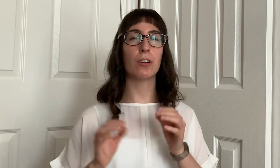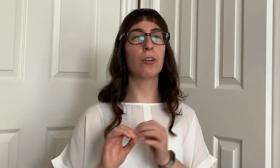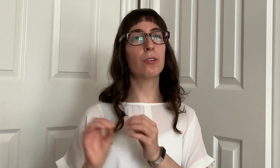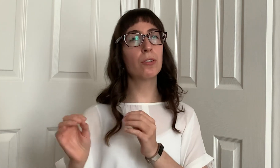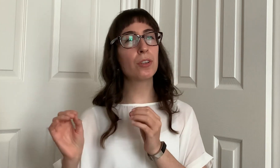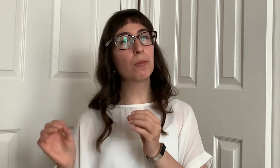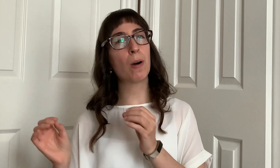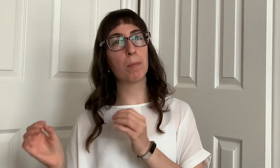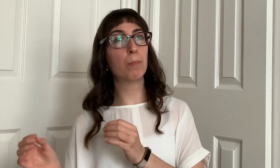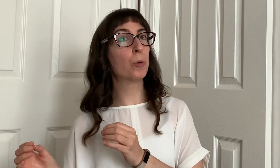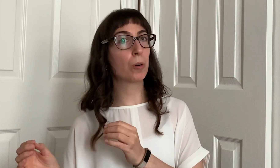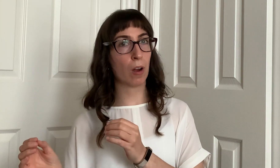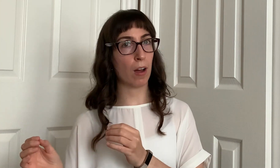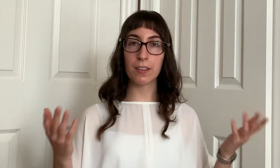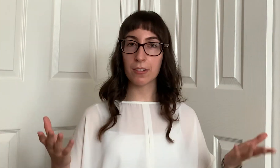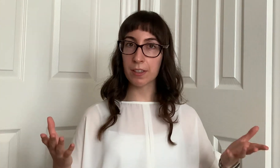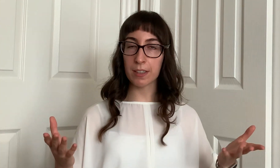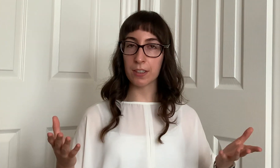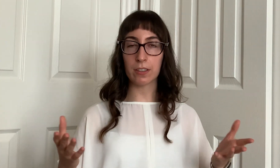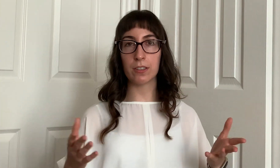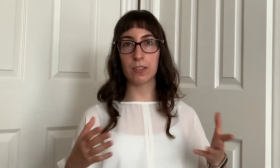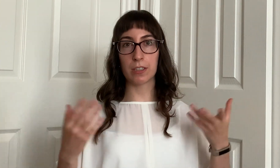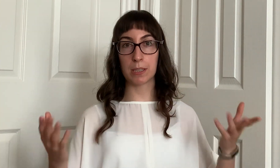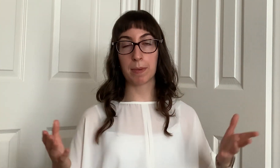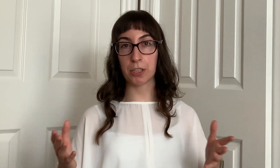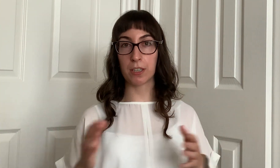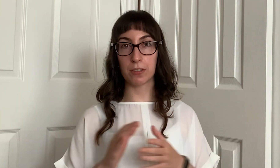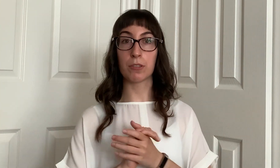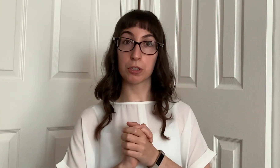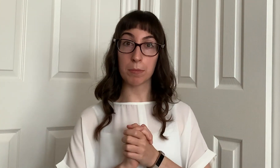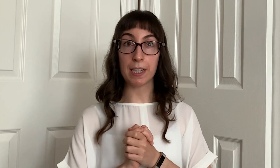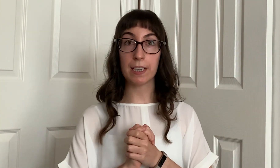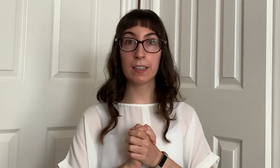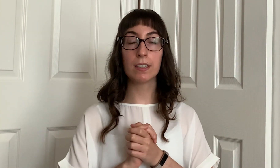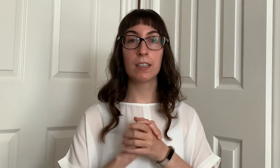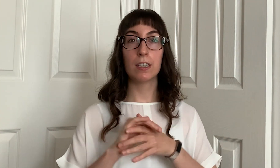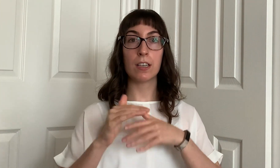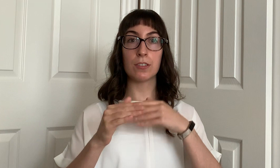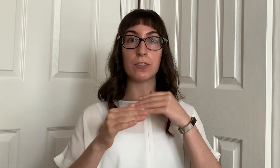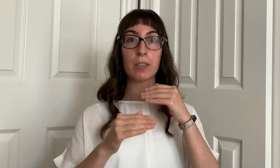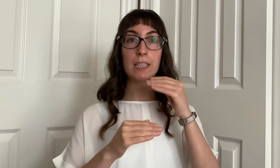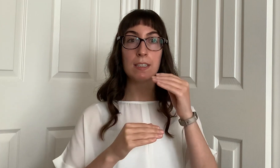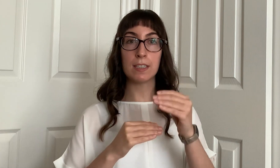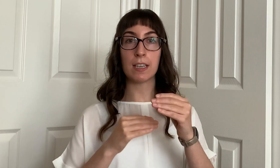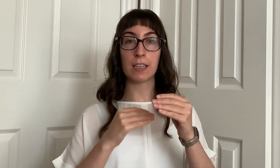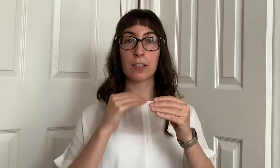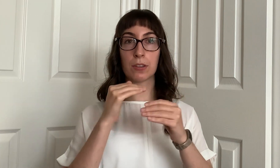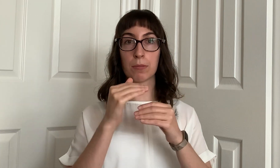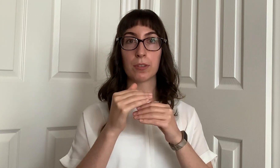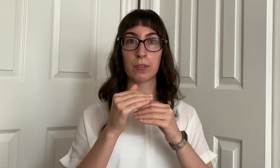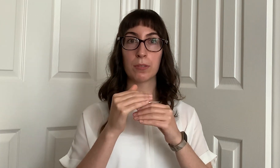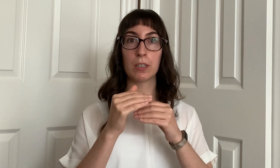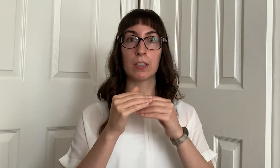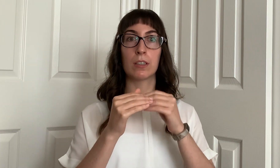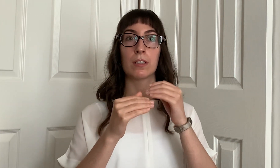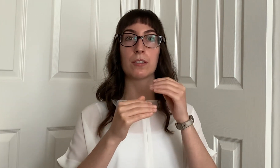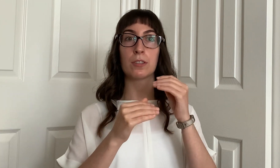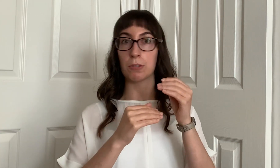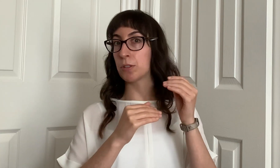who you want more of another thing that you could do especially on social media is you can dig through the social